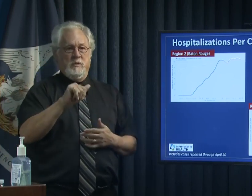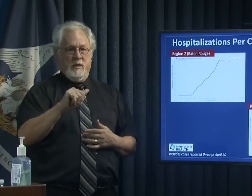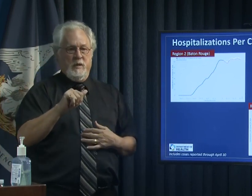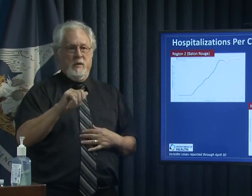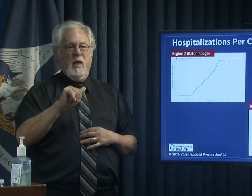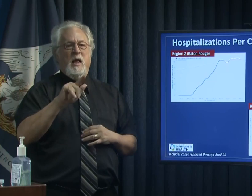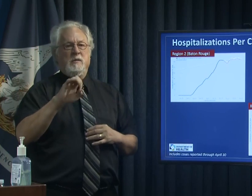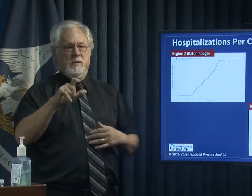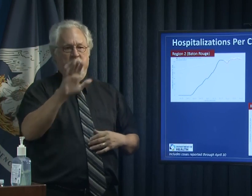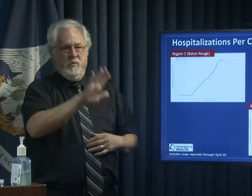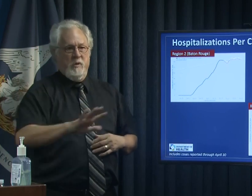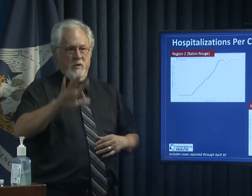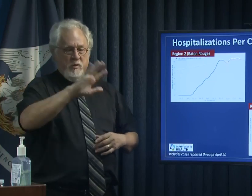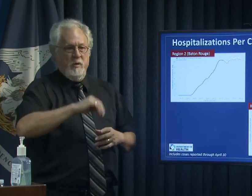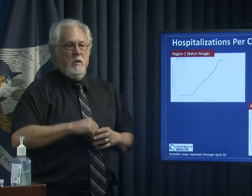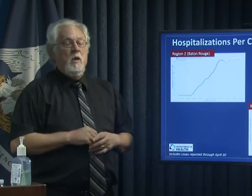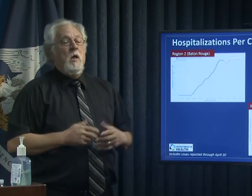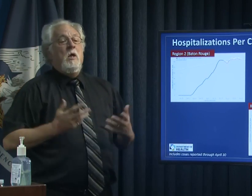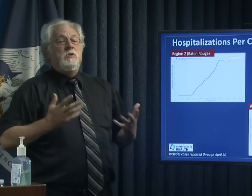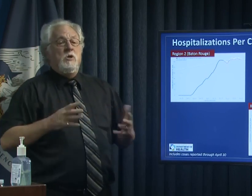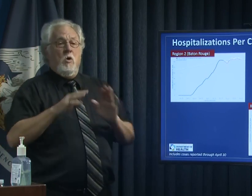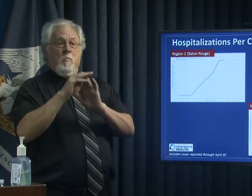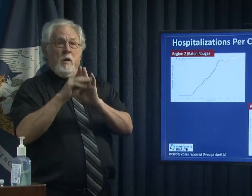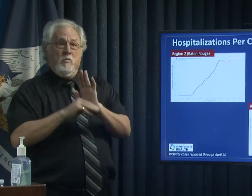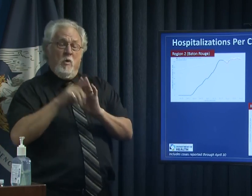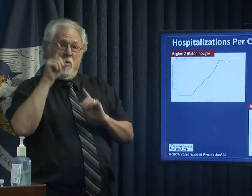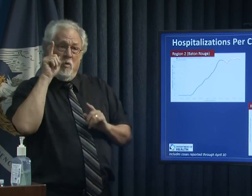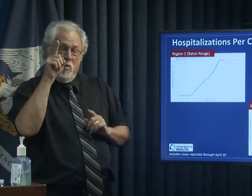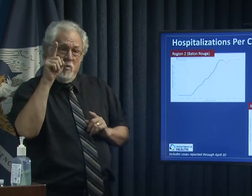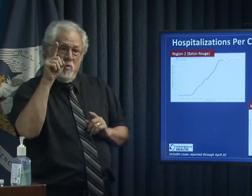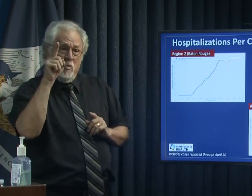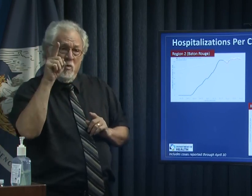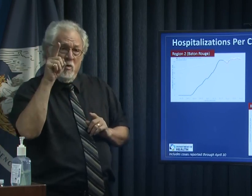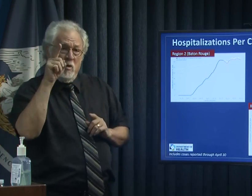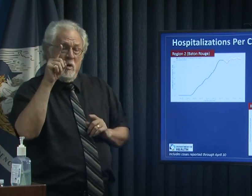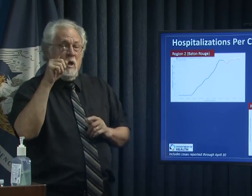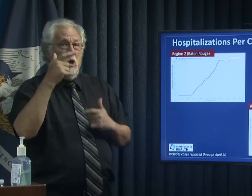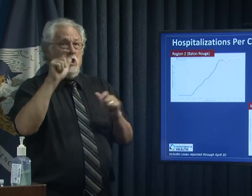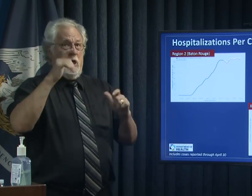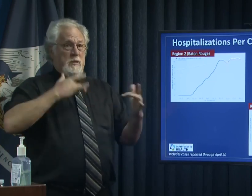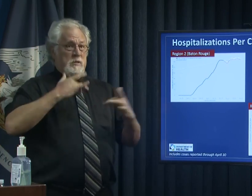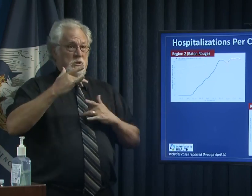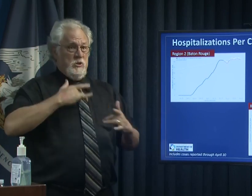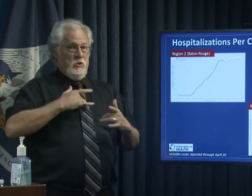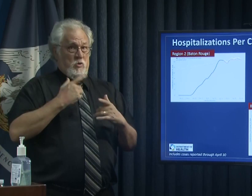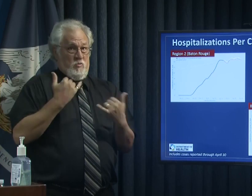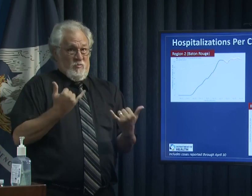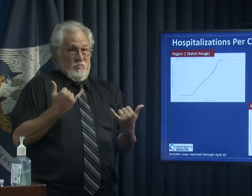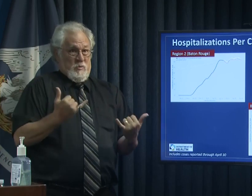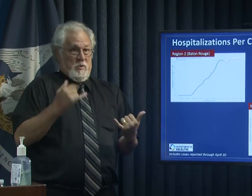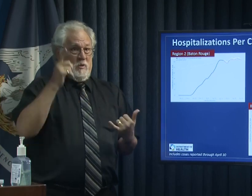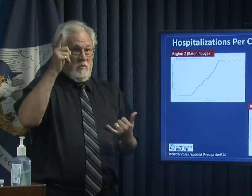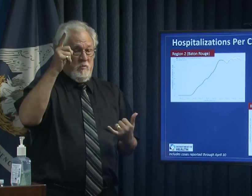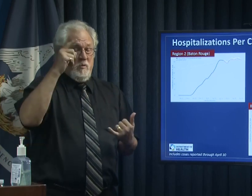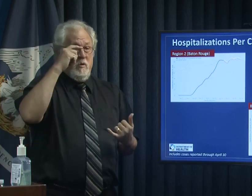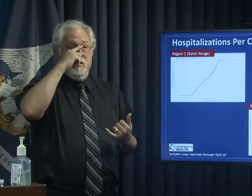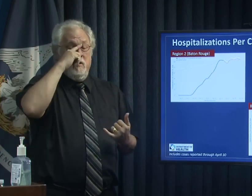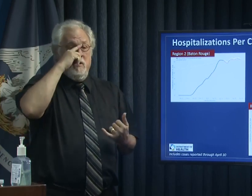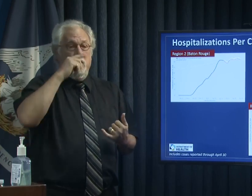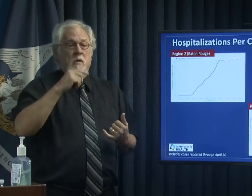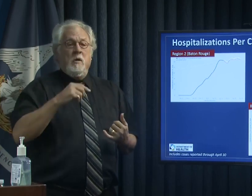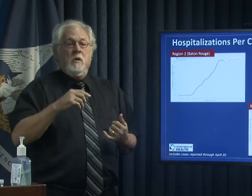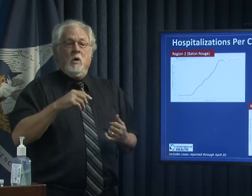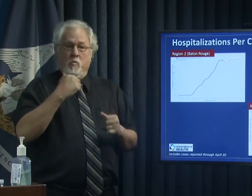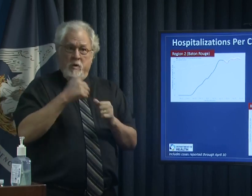so the monroe area uh is the area of greatest concern uh at the at the moment um